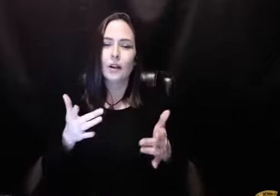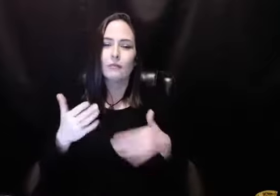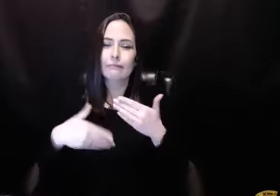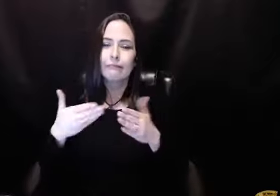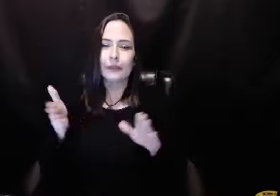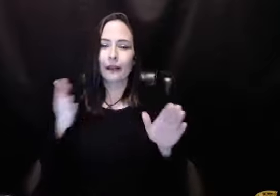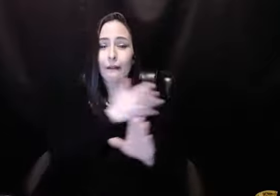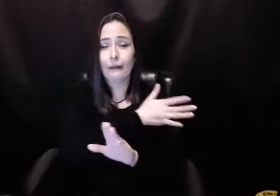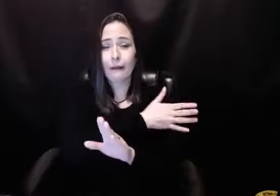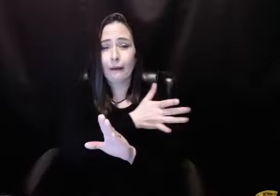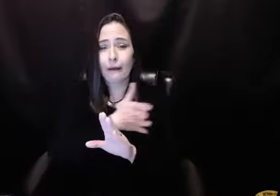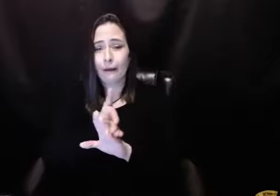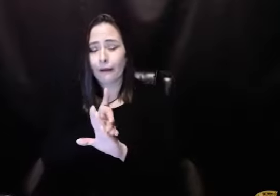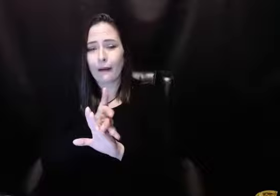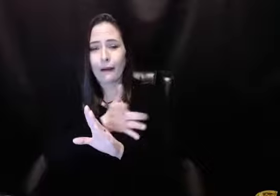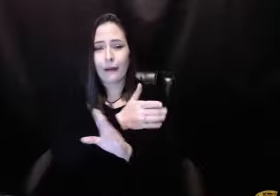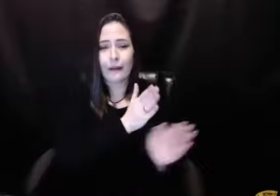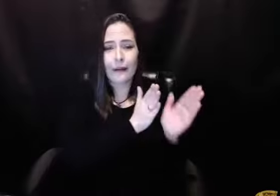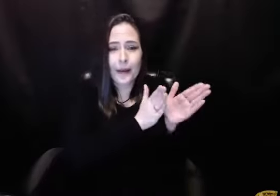don't do what I did. Do it a little sooner.